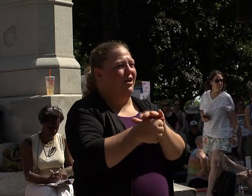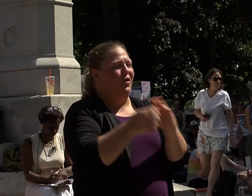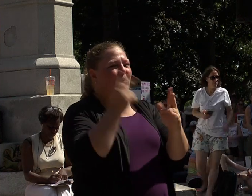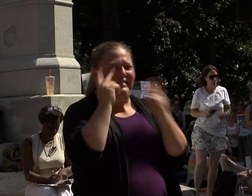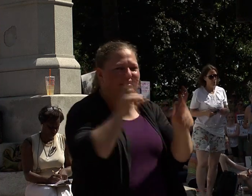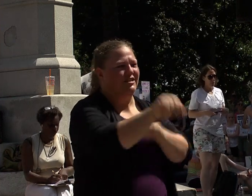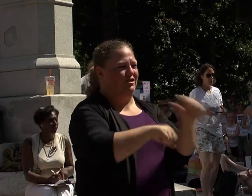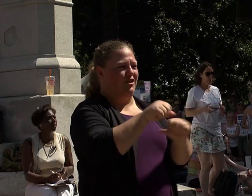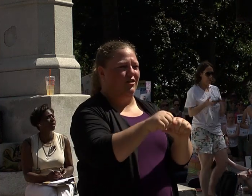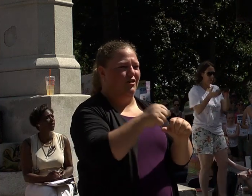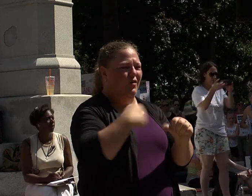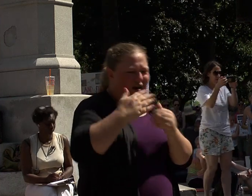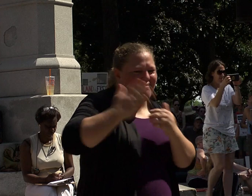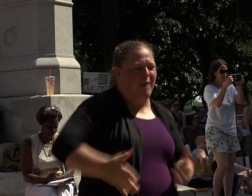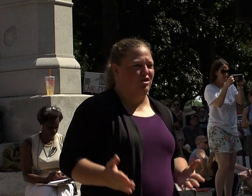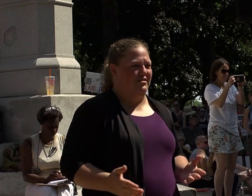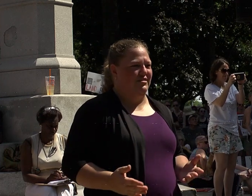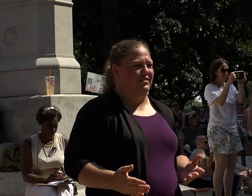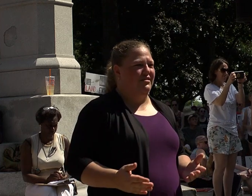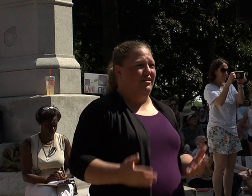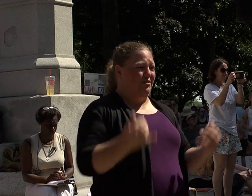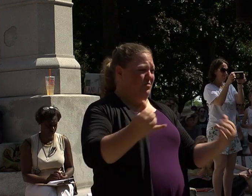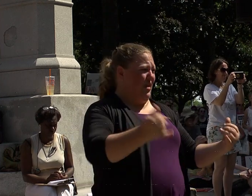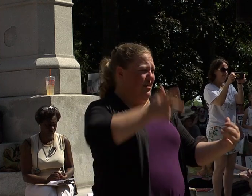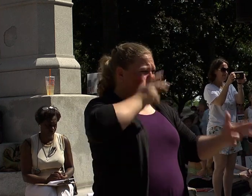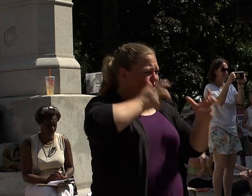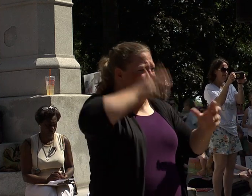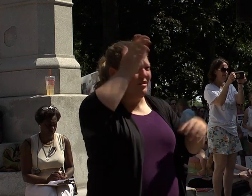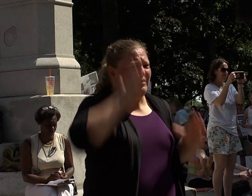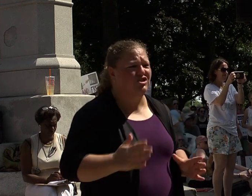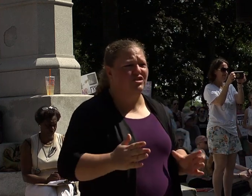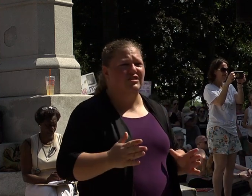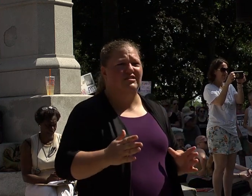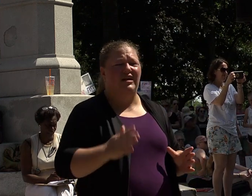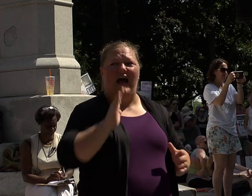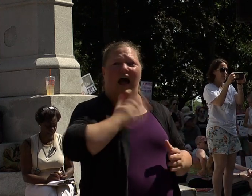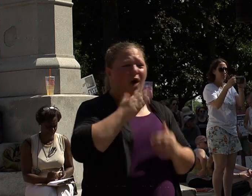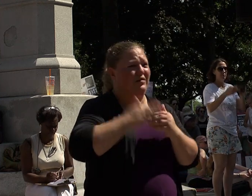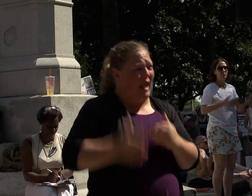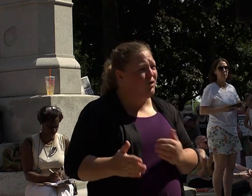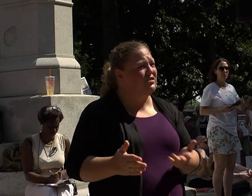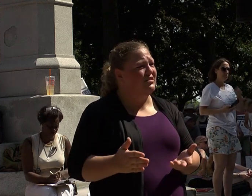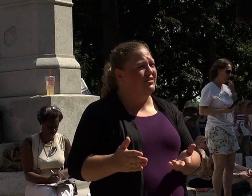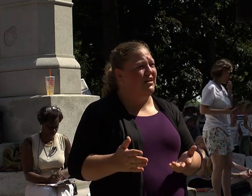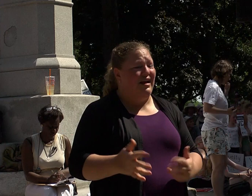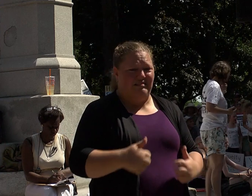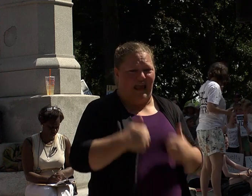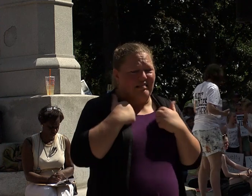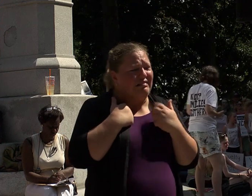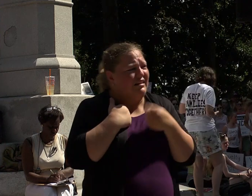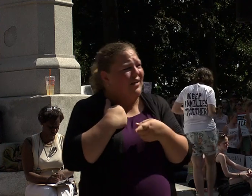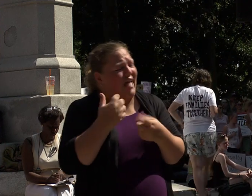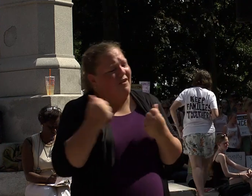are neighbors neighbors as you hear all of our speakers our neighbors are living in fear